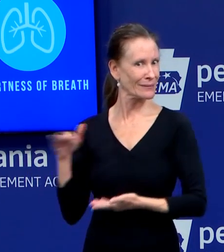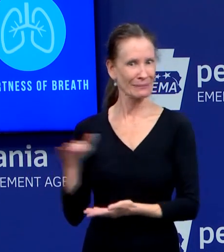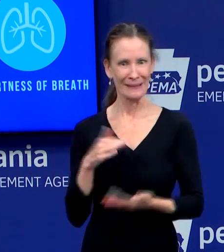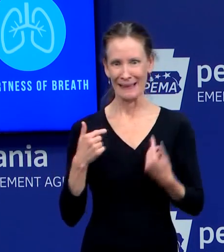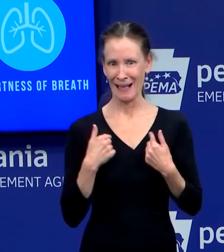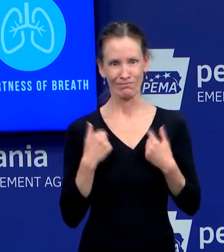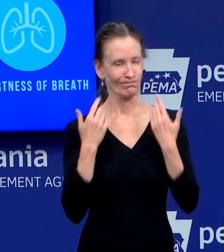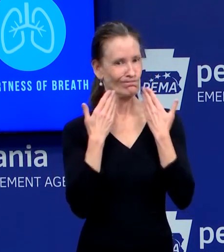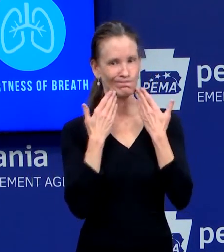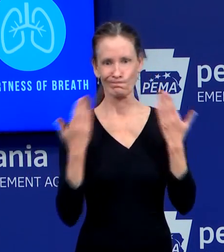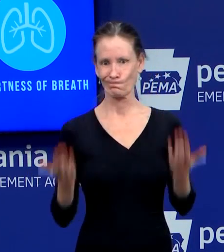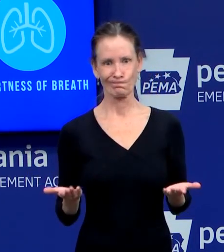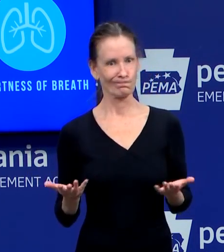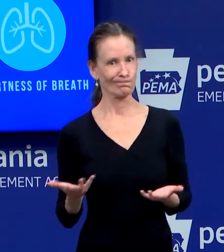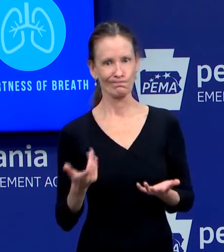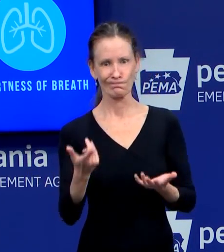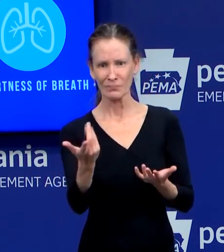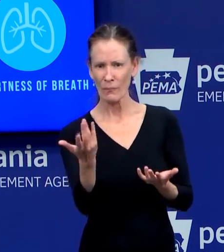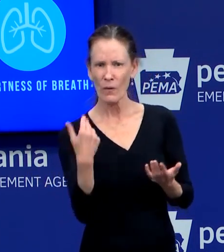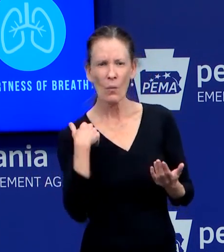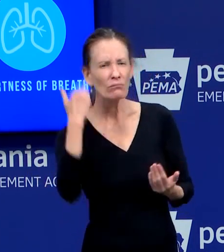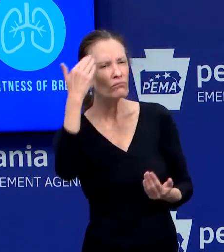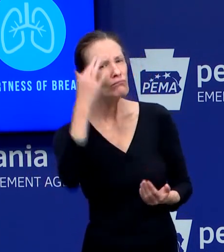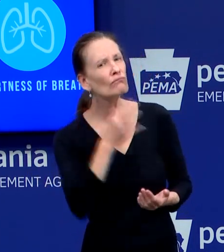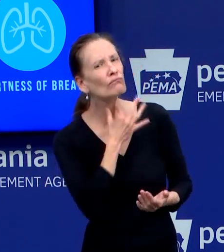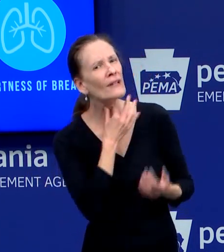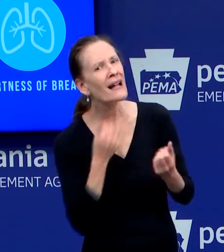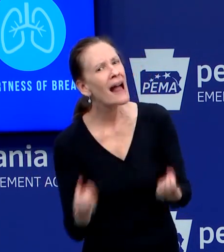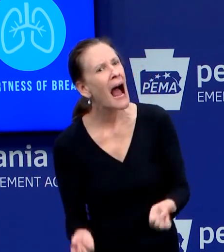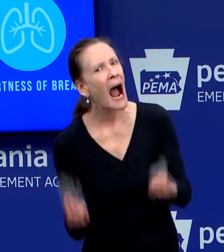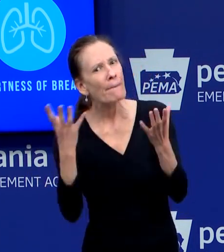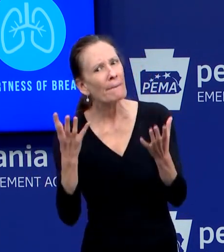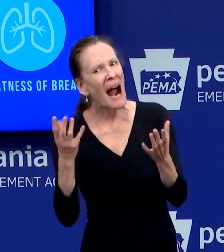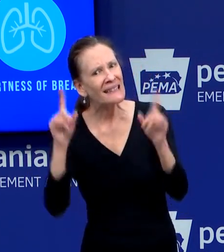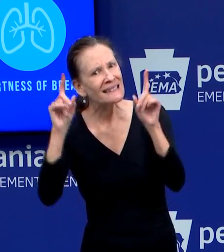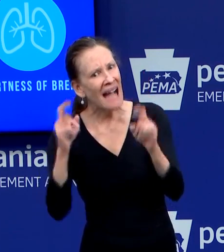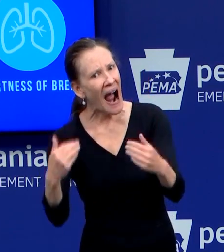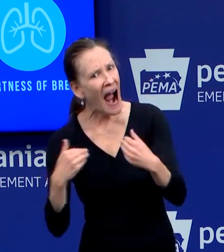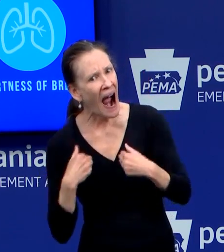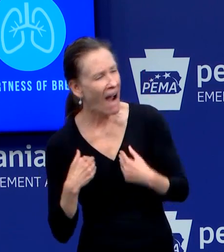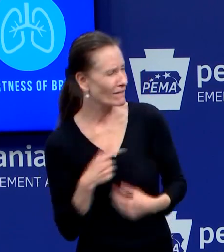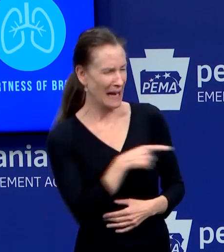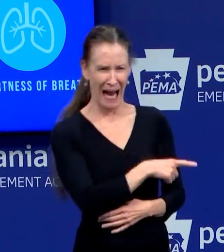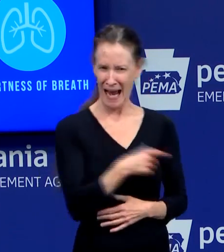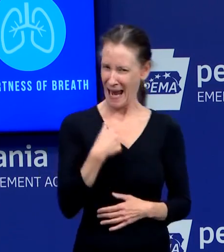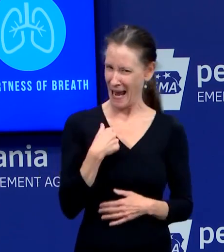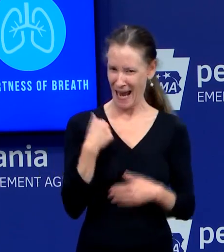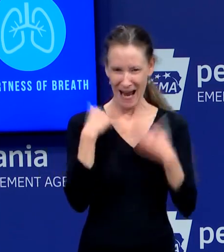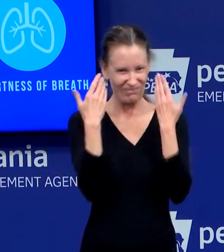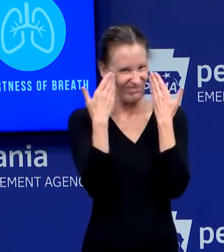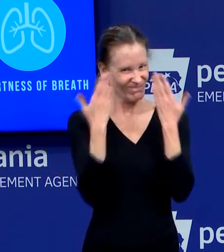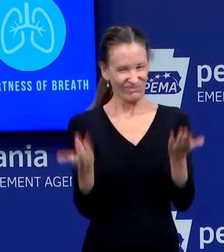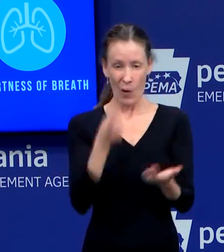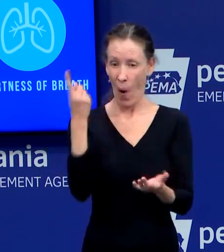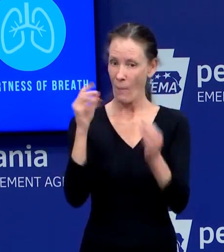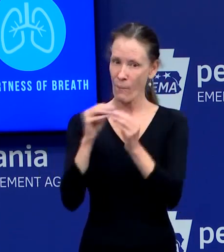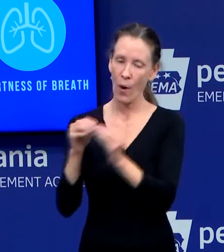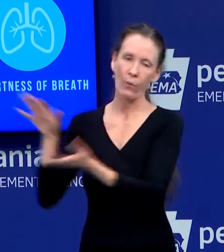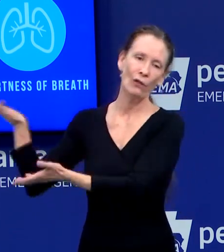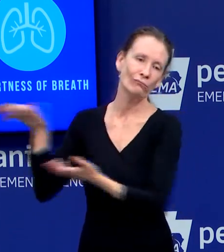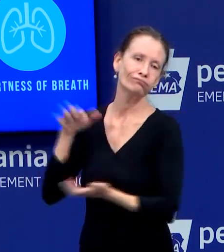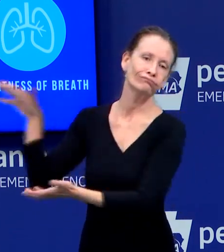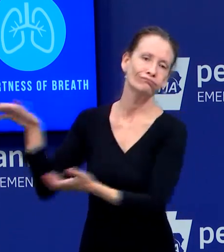how many you have left? How much reagents? I don't know. You don't know? No, not specifically. Because I know we're getting new supplies, and even today. From the CDC? Yeah.